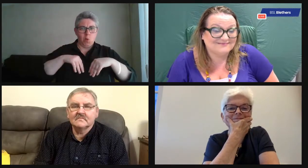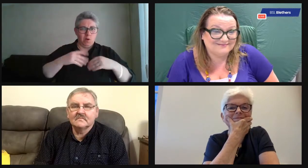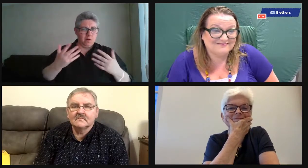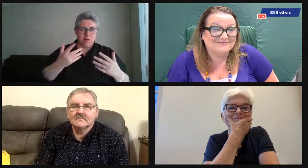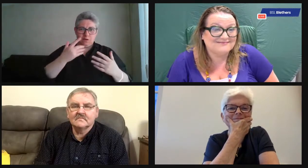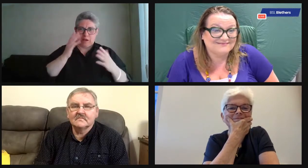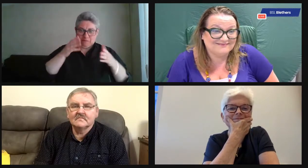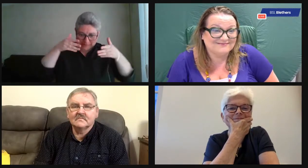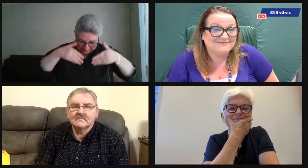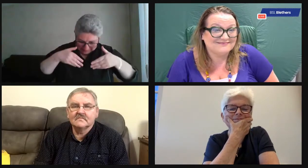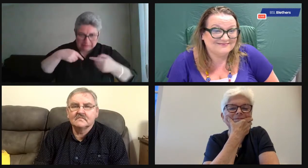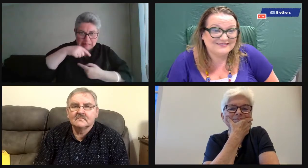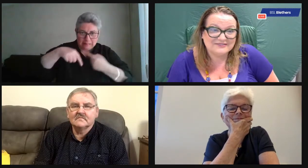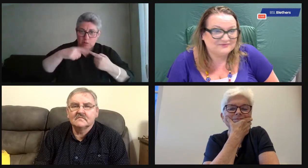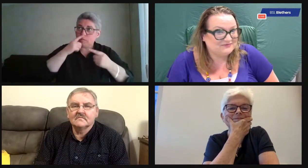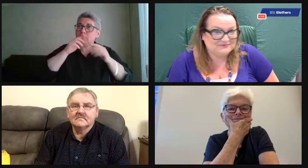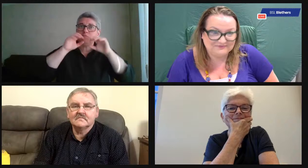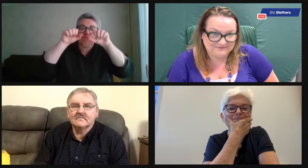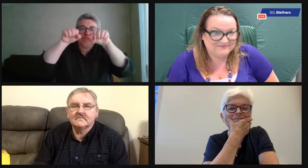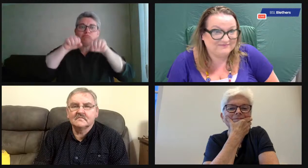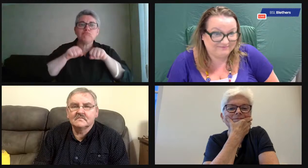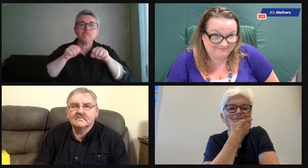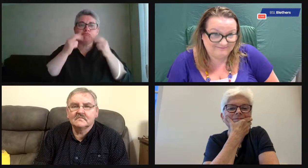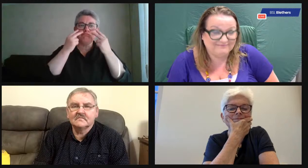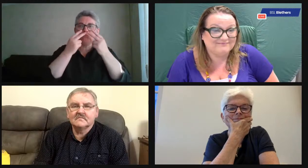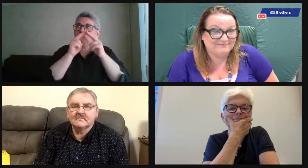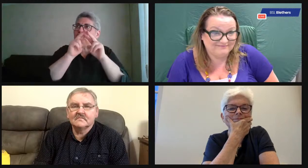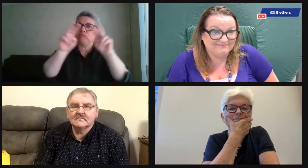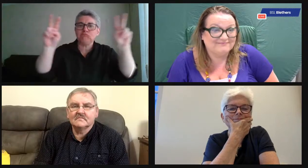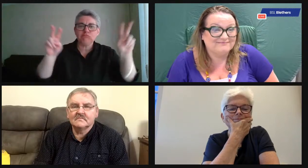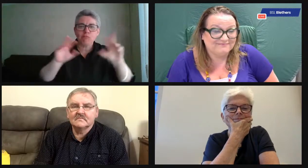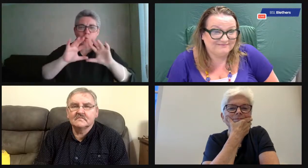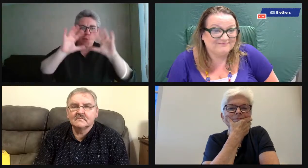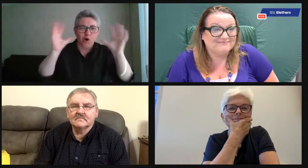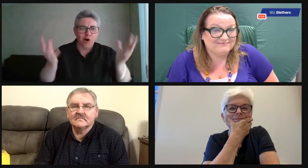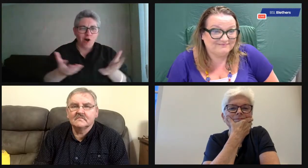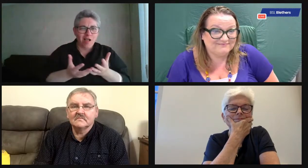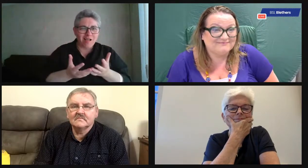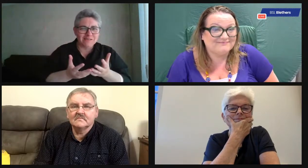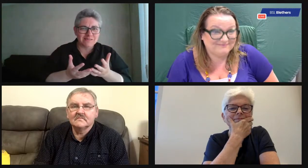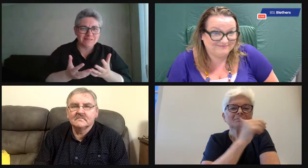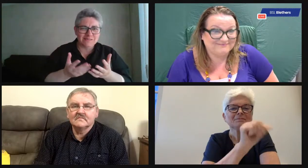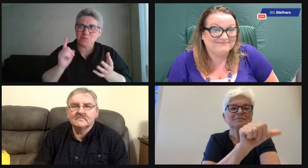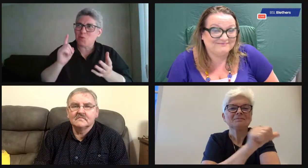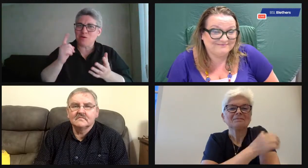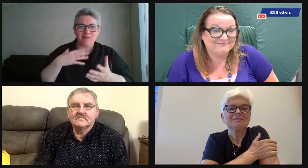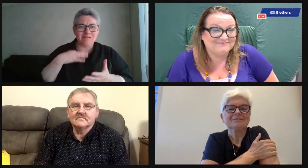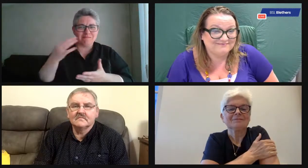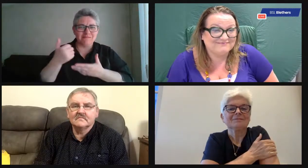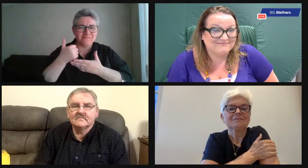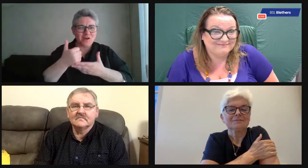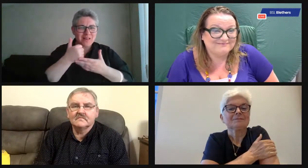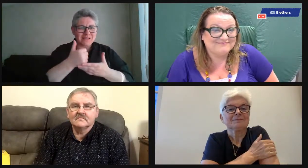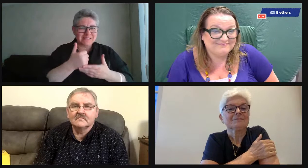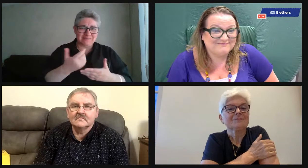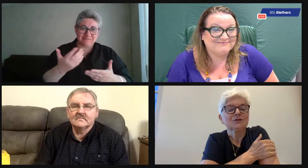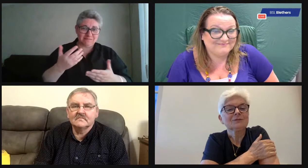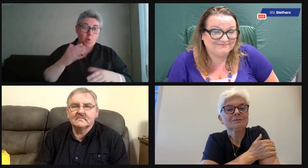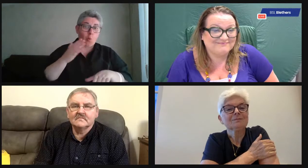decrepit buildings and things. So it doesn't have to be locally. You can actually look out and look across the